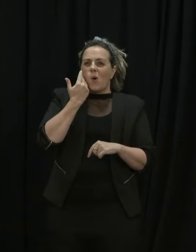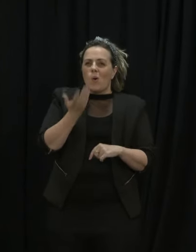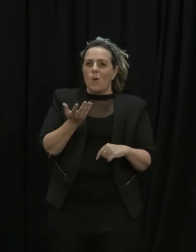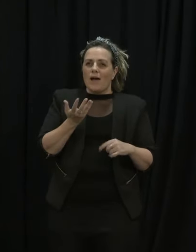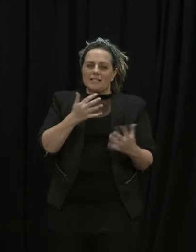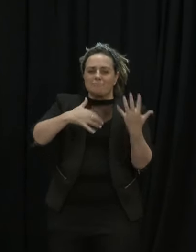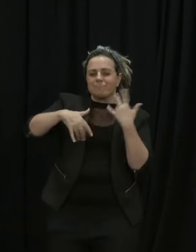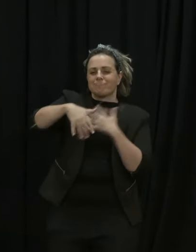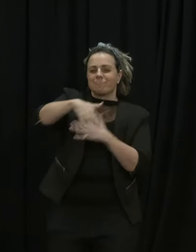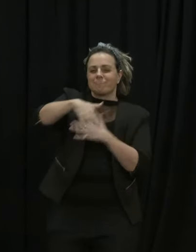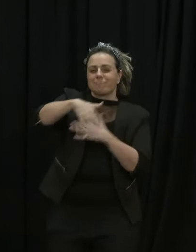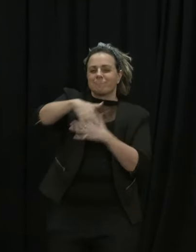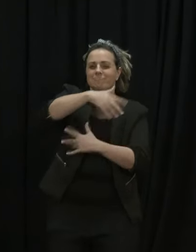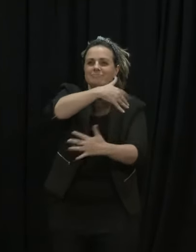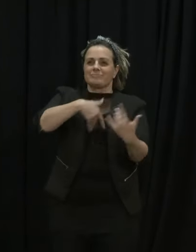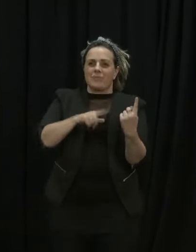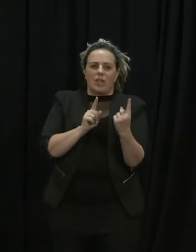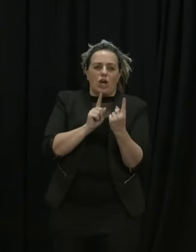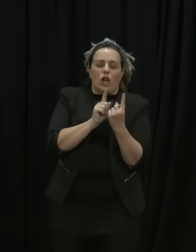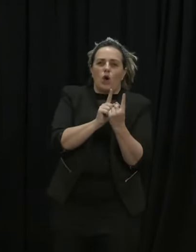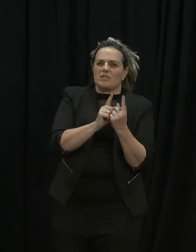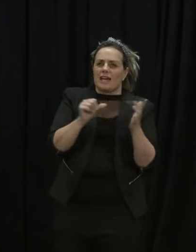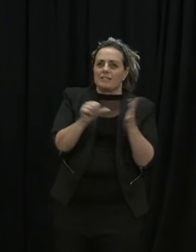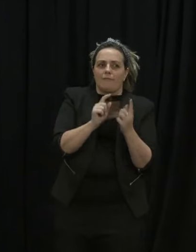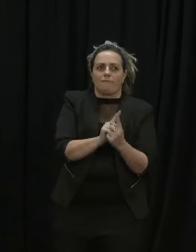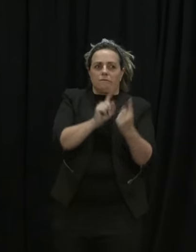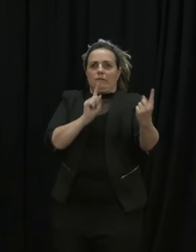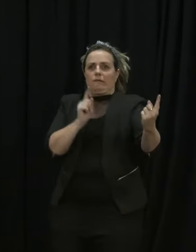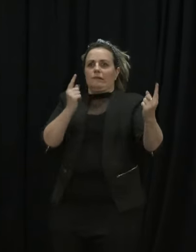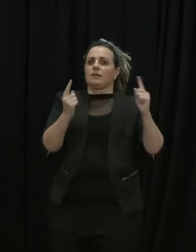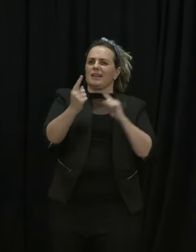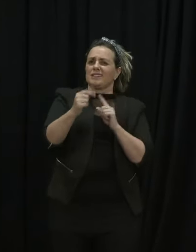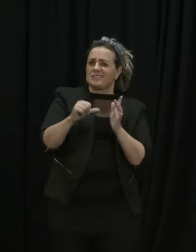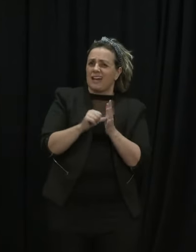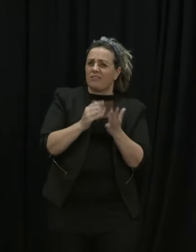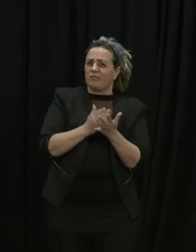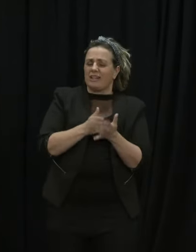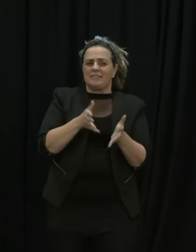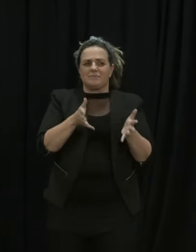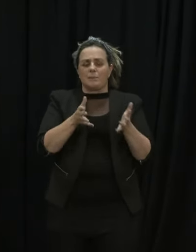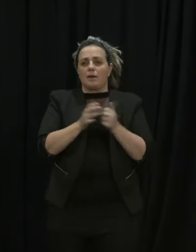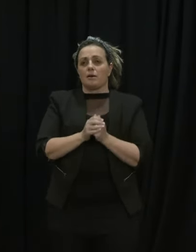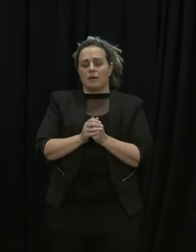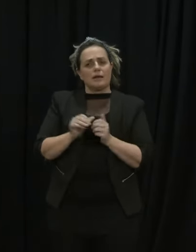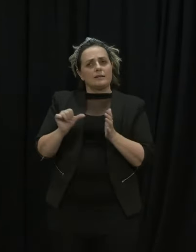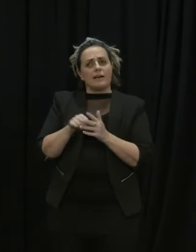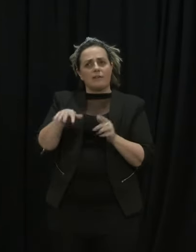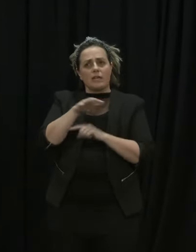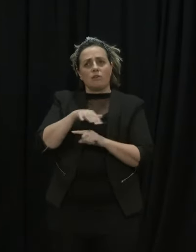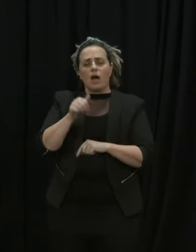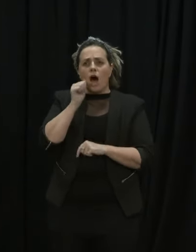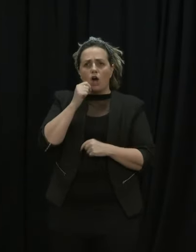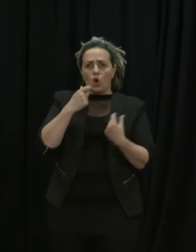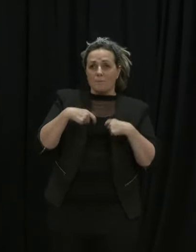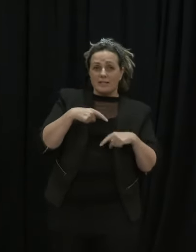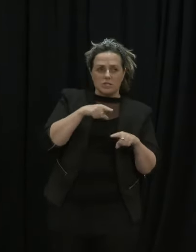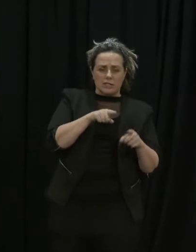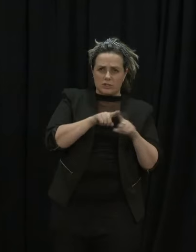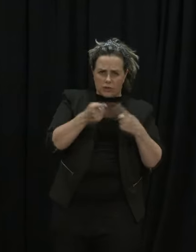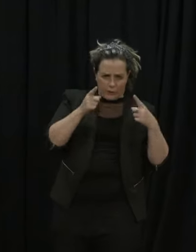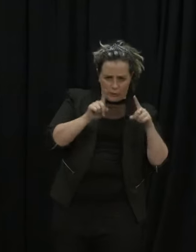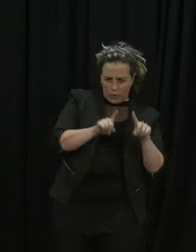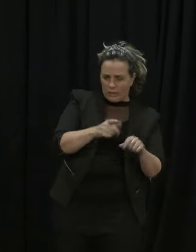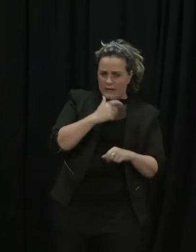distance and so it is a very very difficult area I know the ministry works through to try to find ways